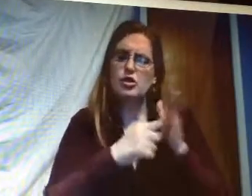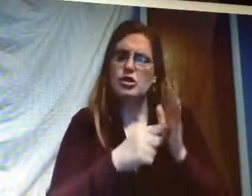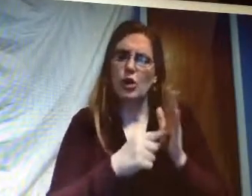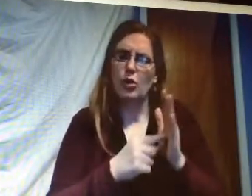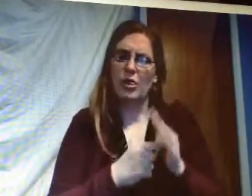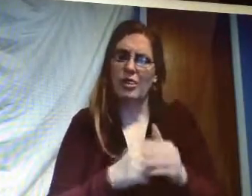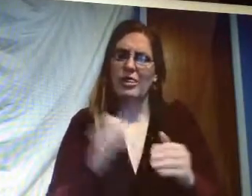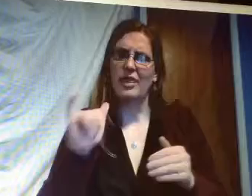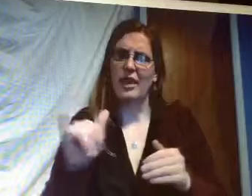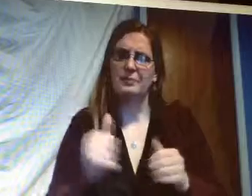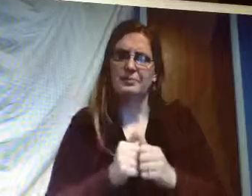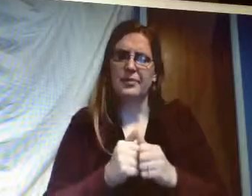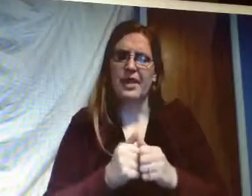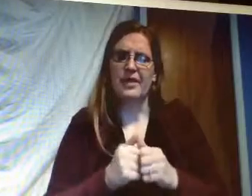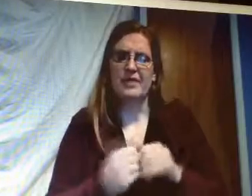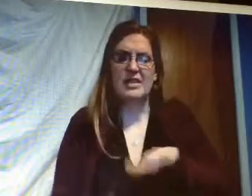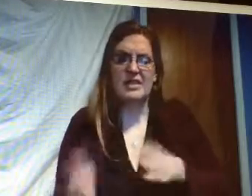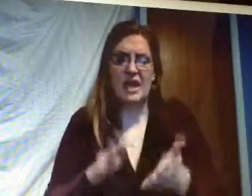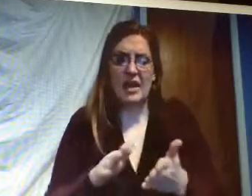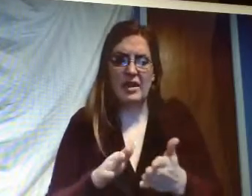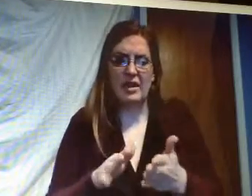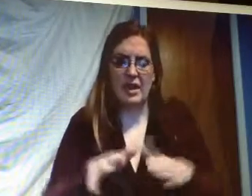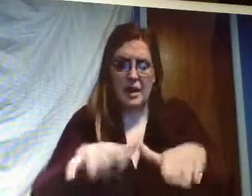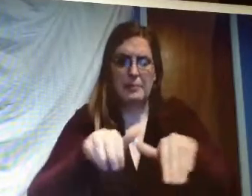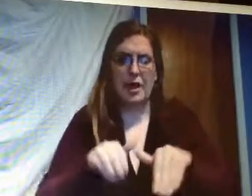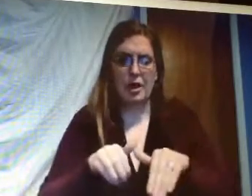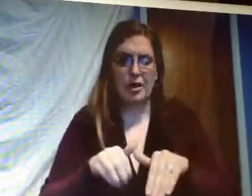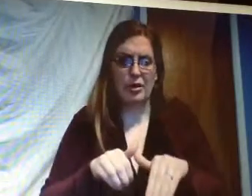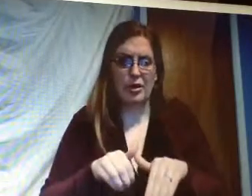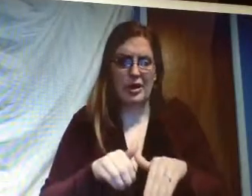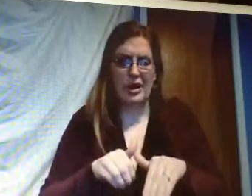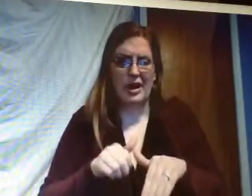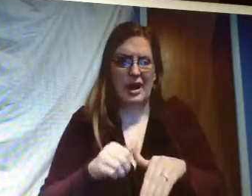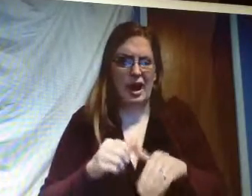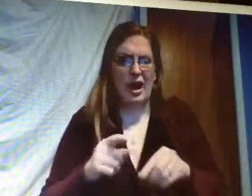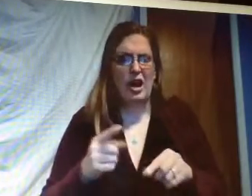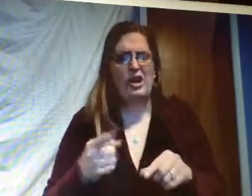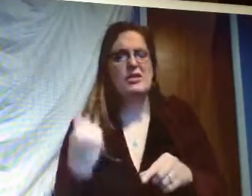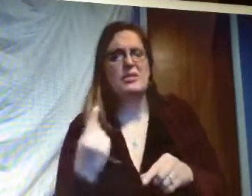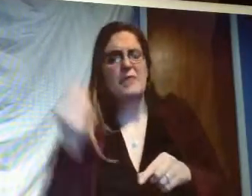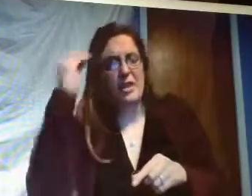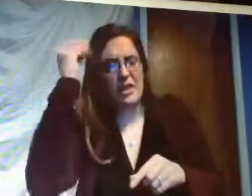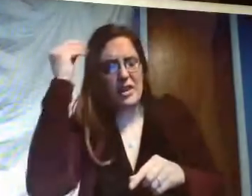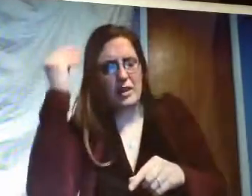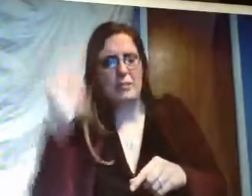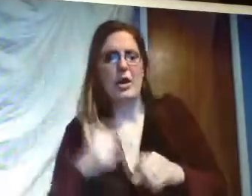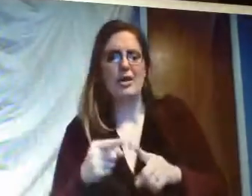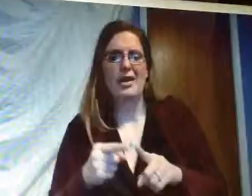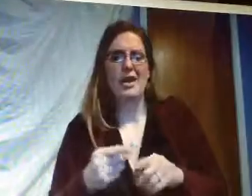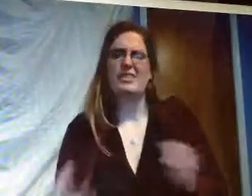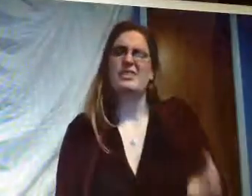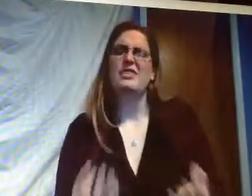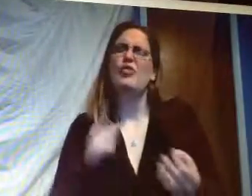most they show that the people died and they're buried something to think about